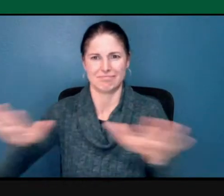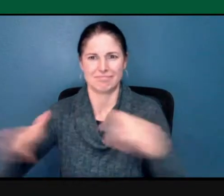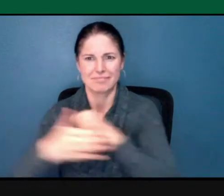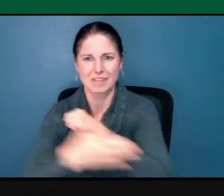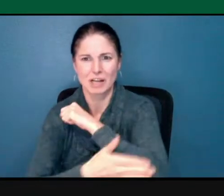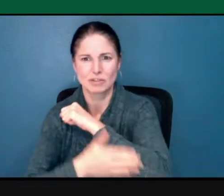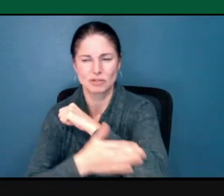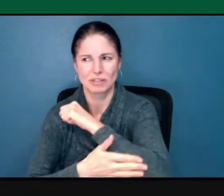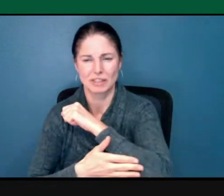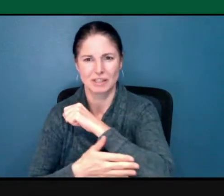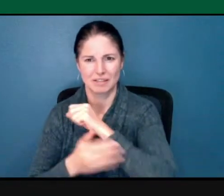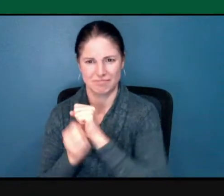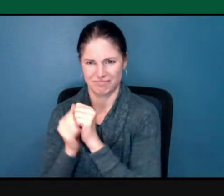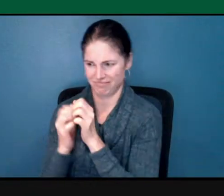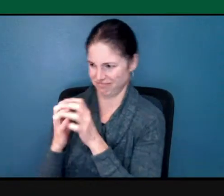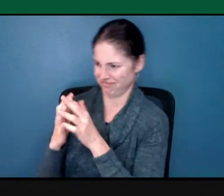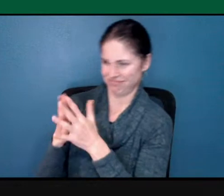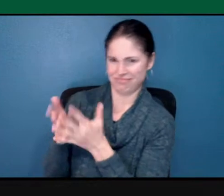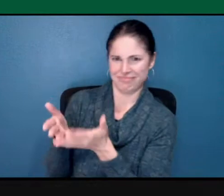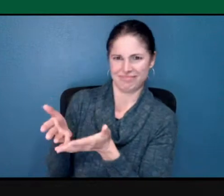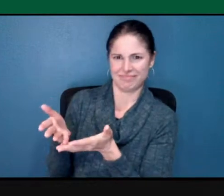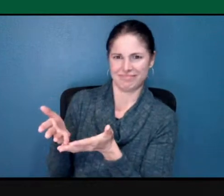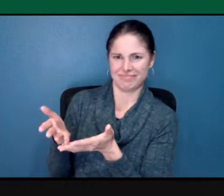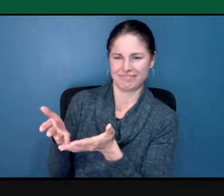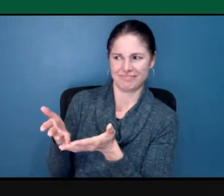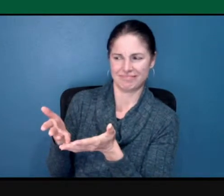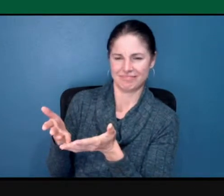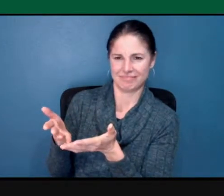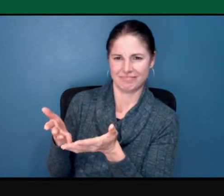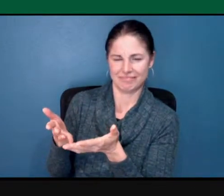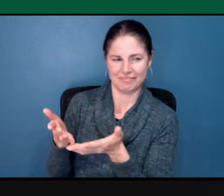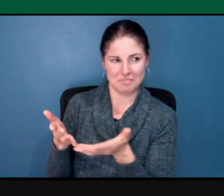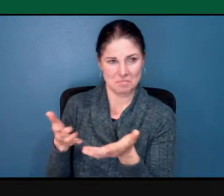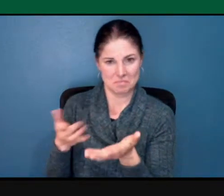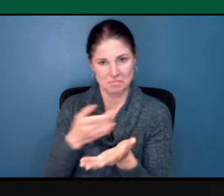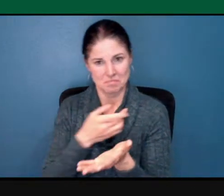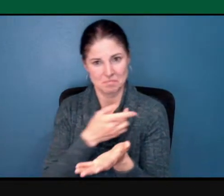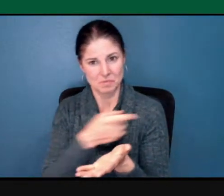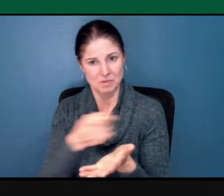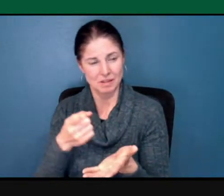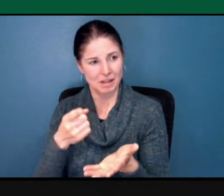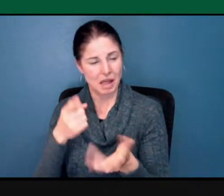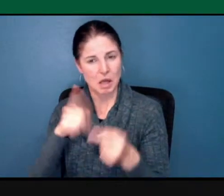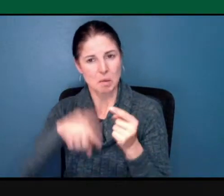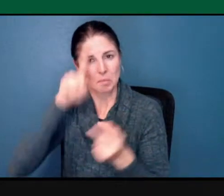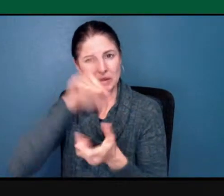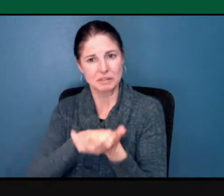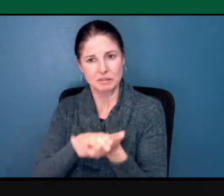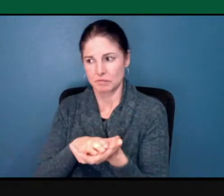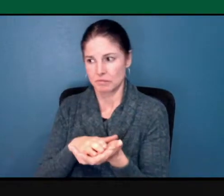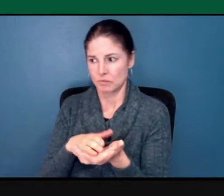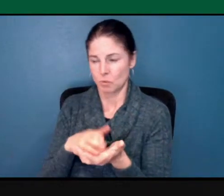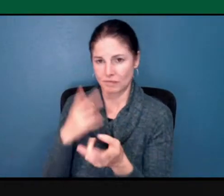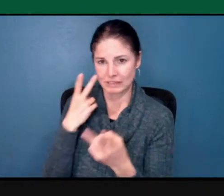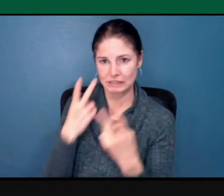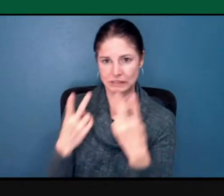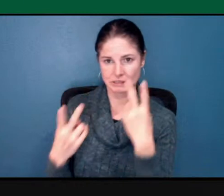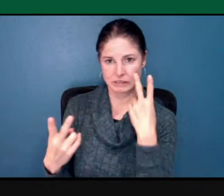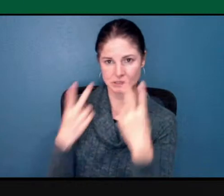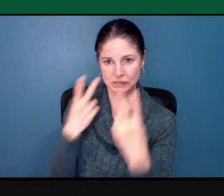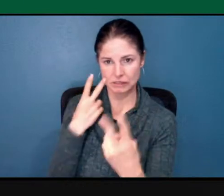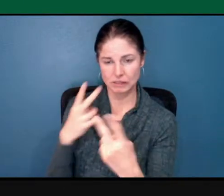we would have to consistently see the visualization of the